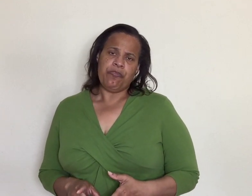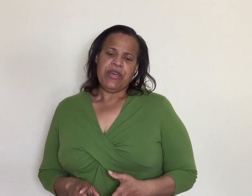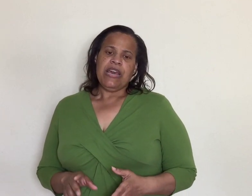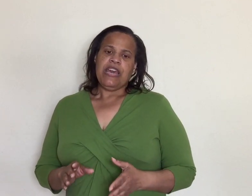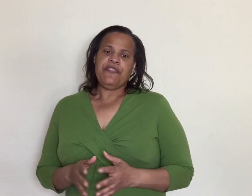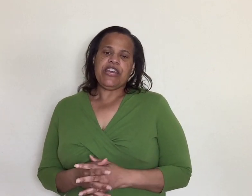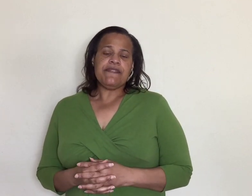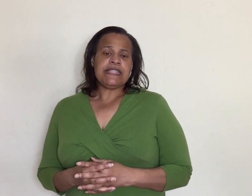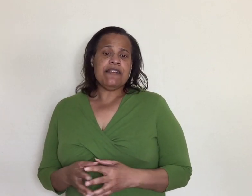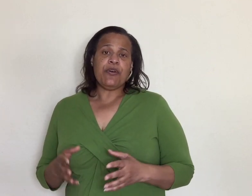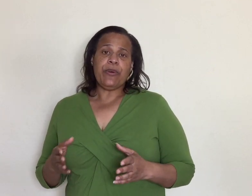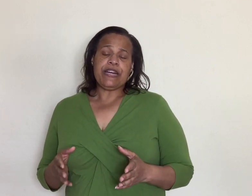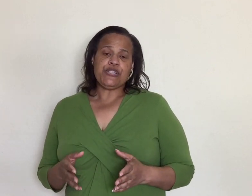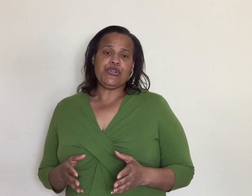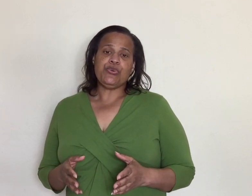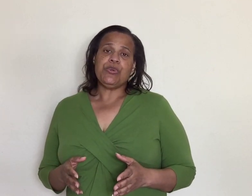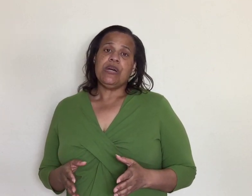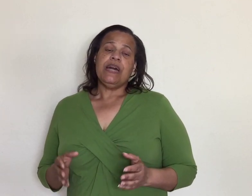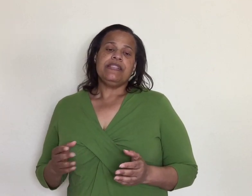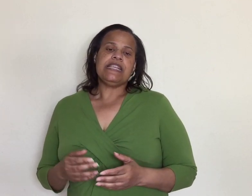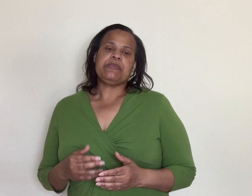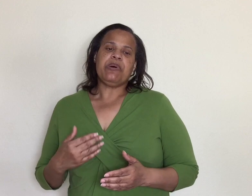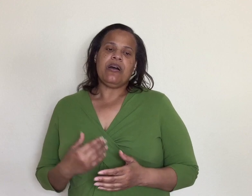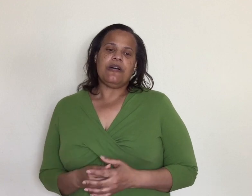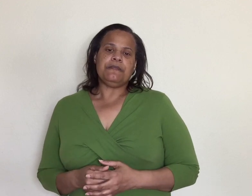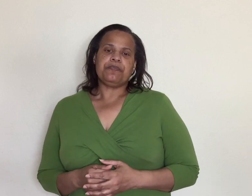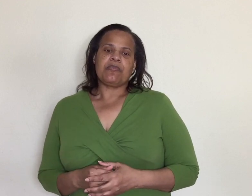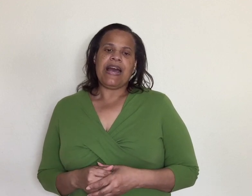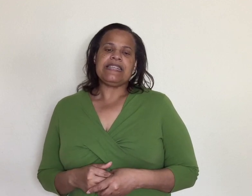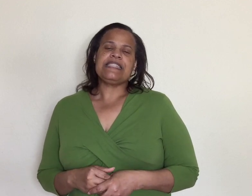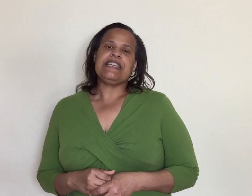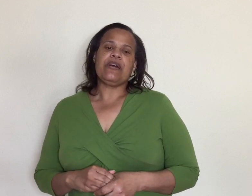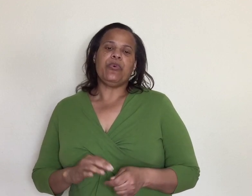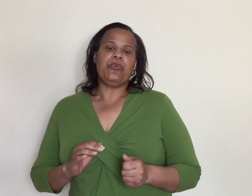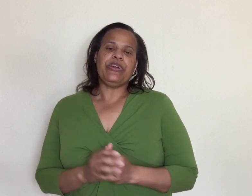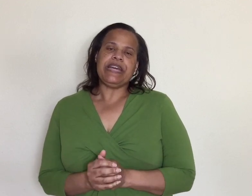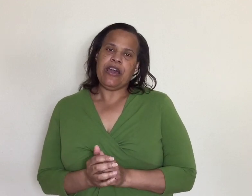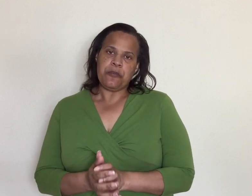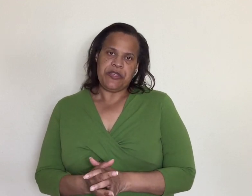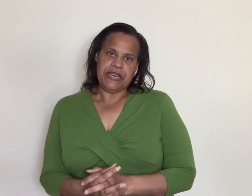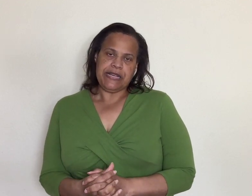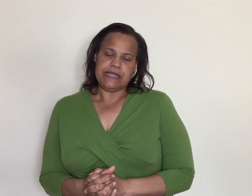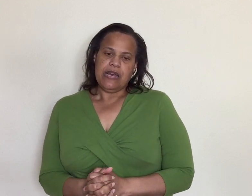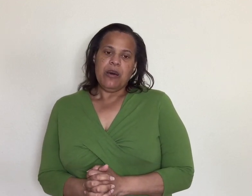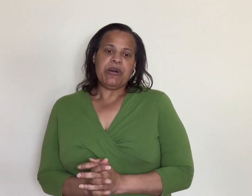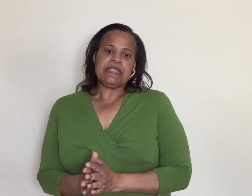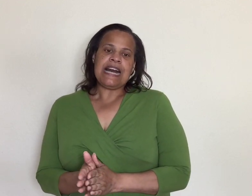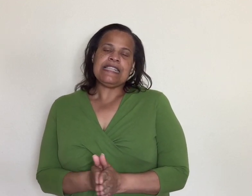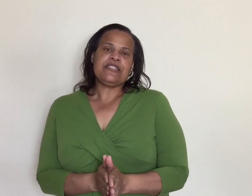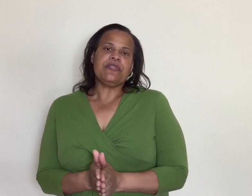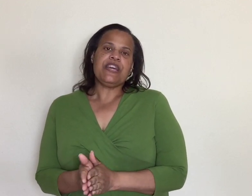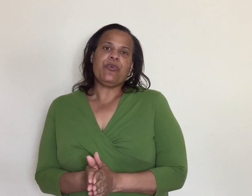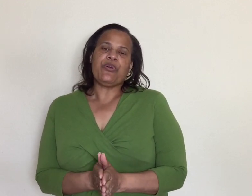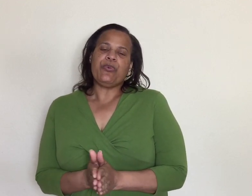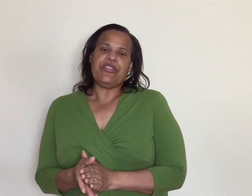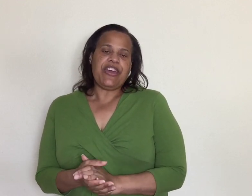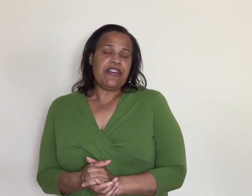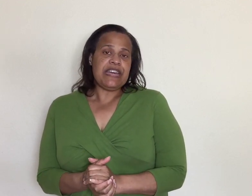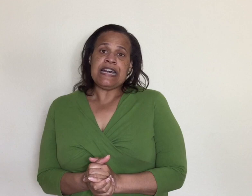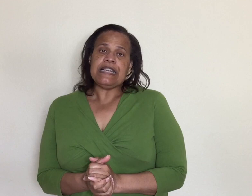if you give yourself a week or two just um i just think that will really help things because i just don't think we're there yet